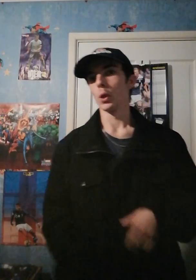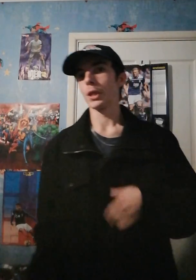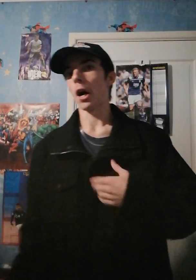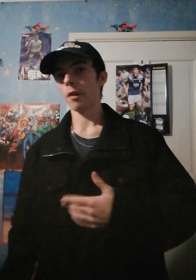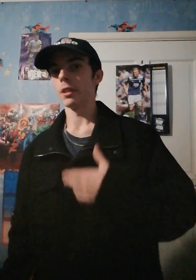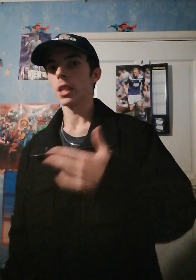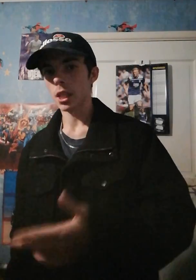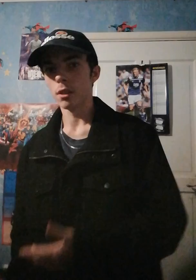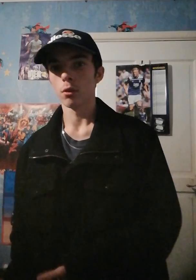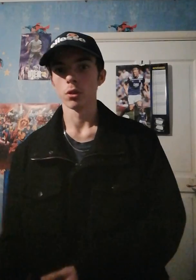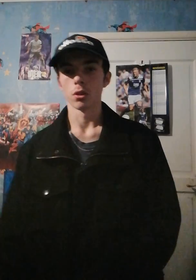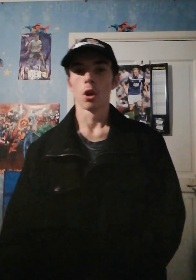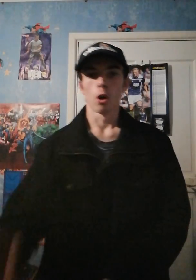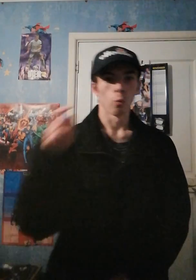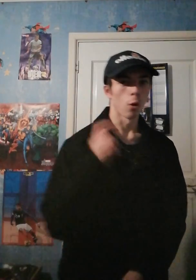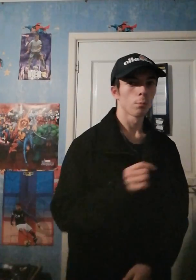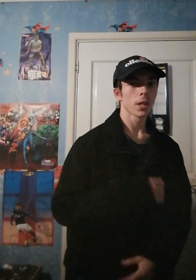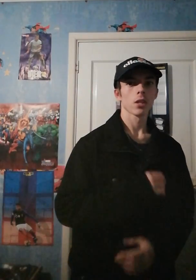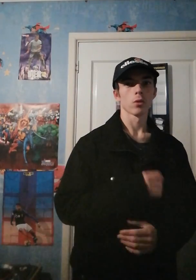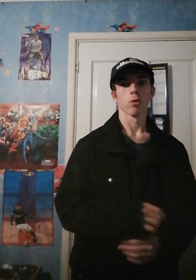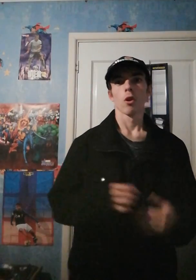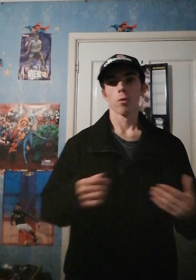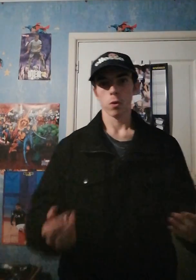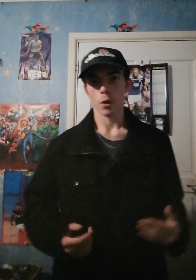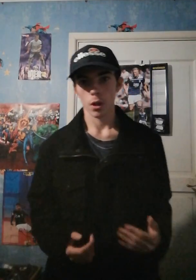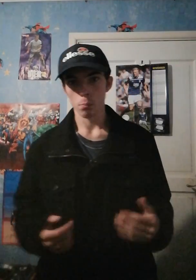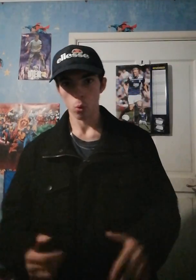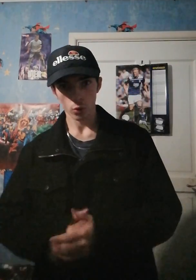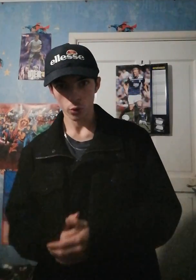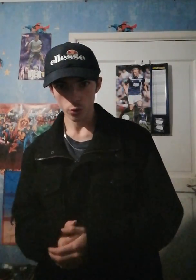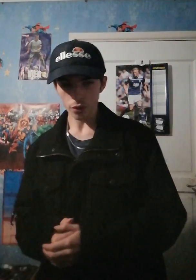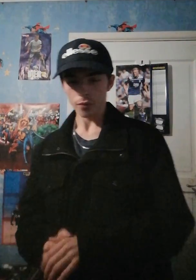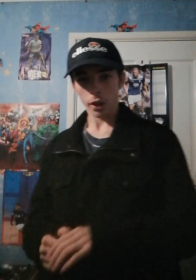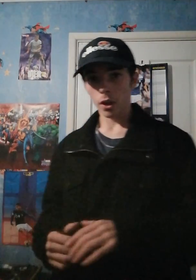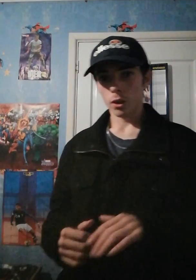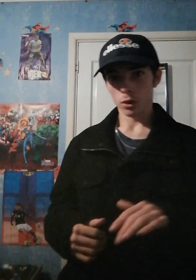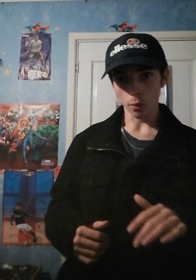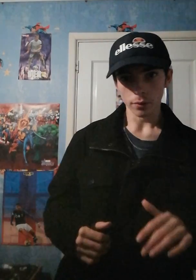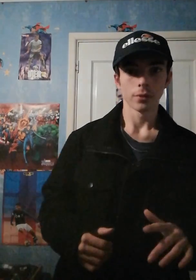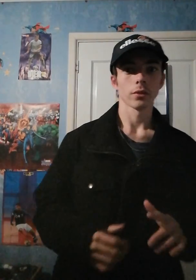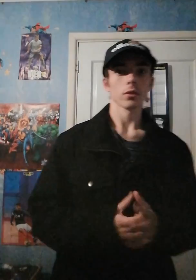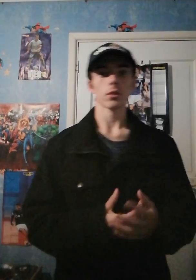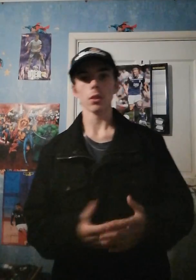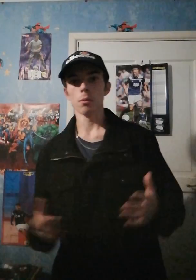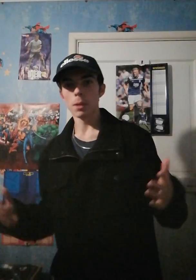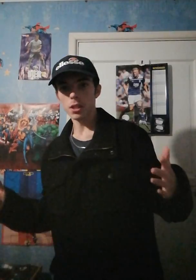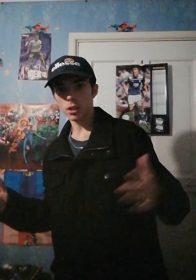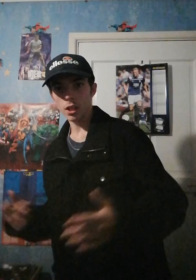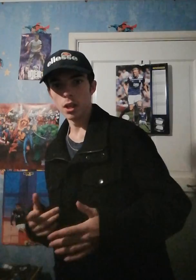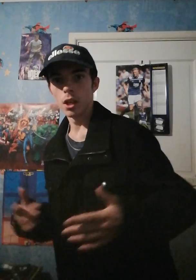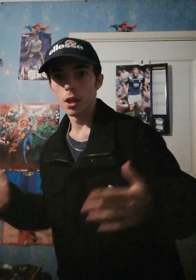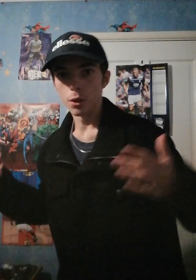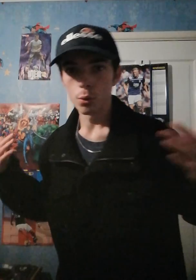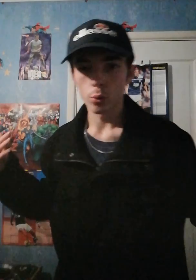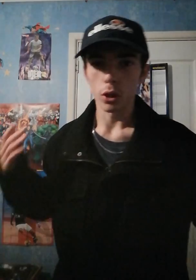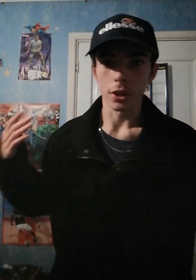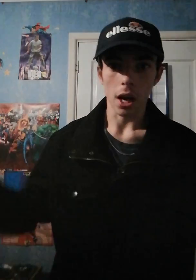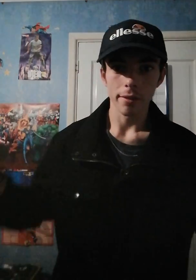we're diving in because there's one piece of very important news. So, basically, the news we are diving